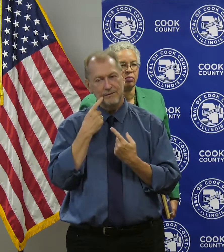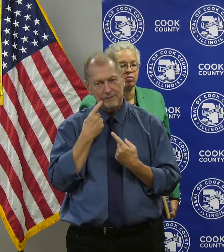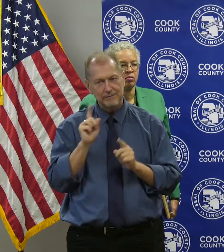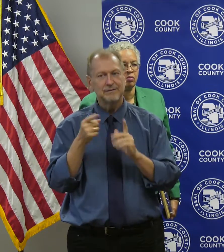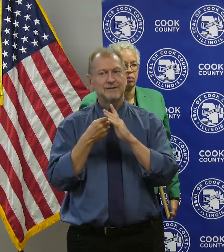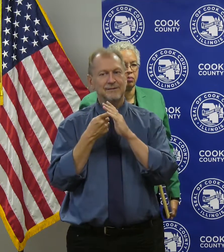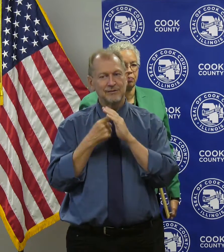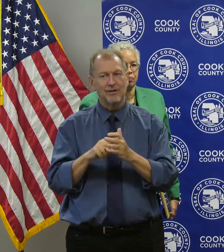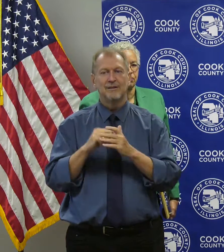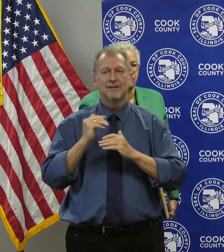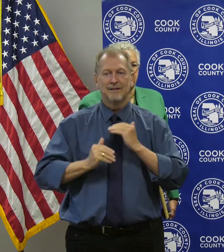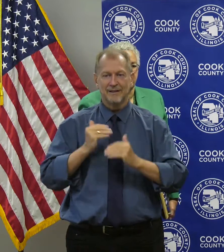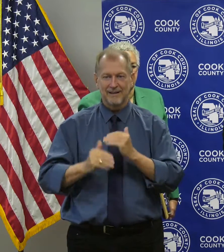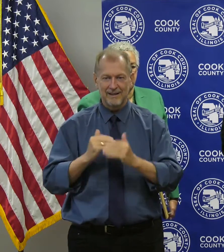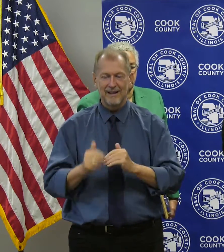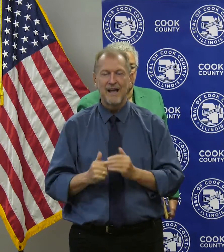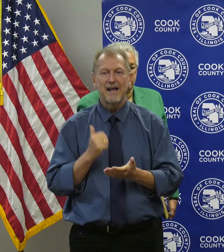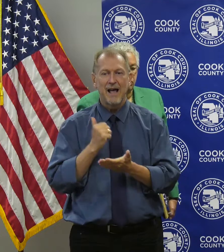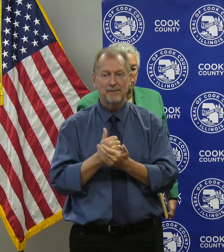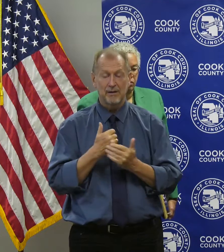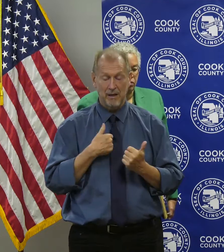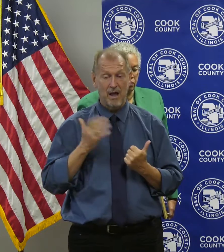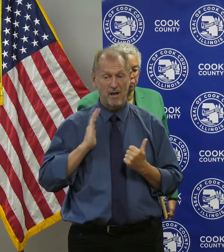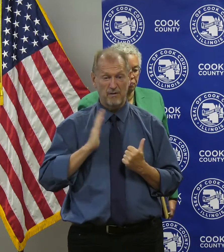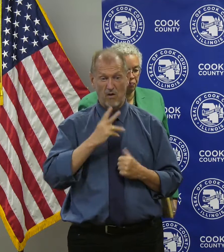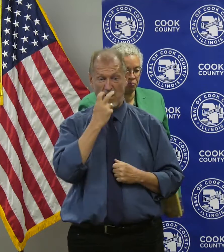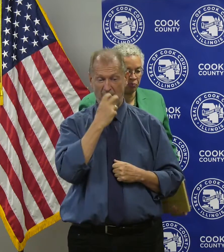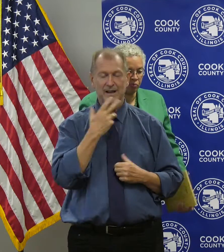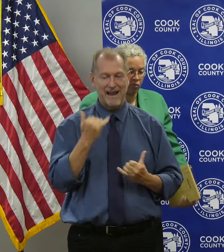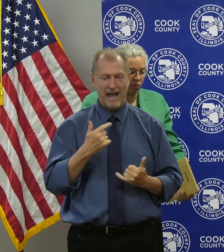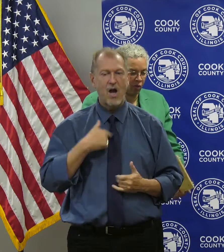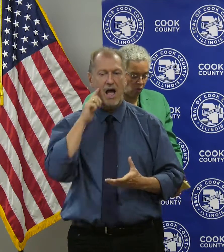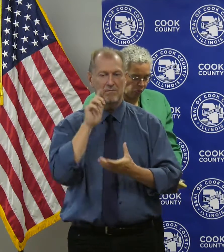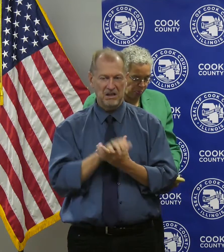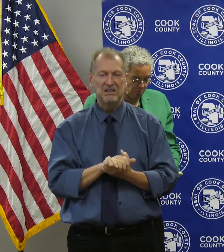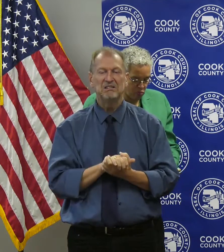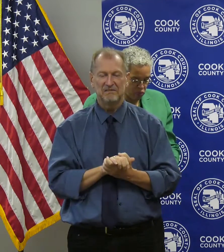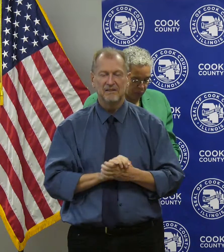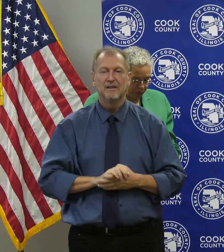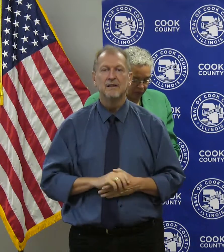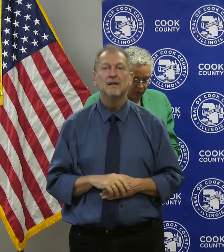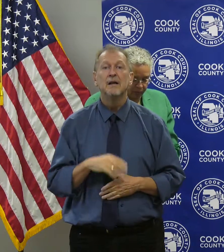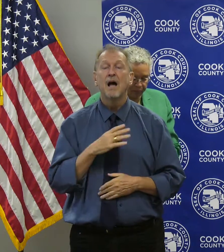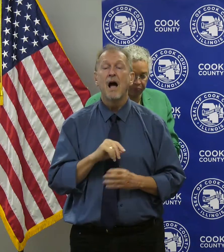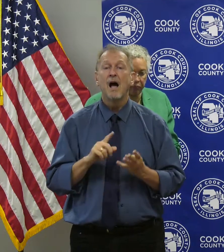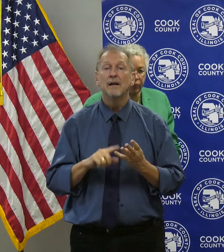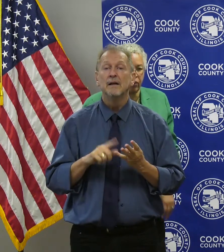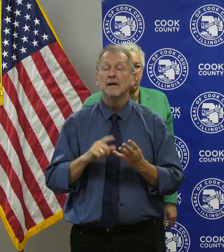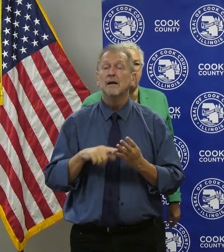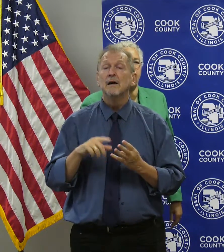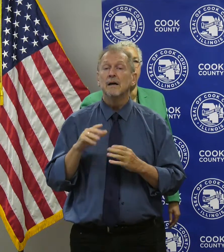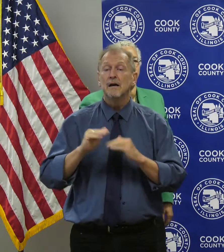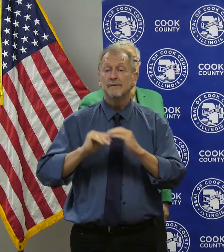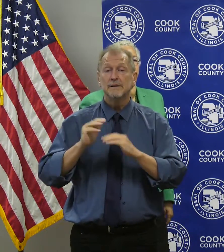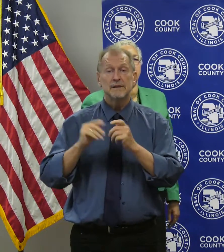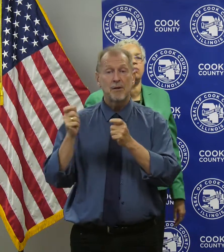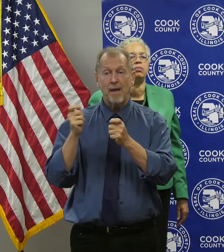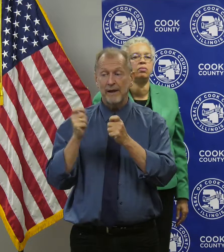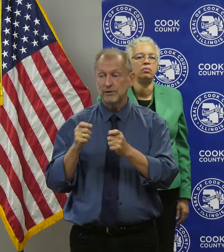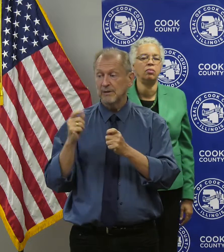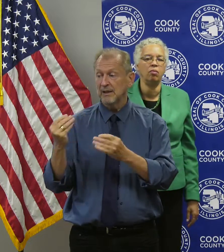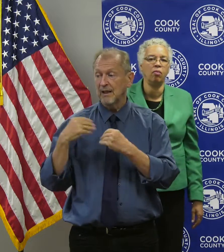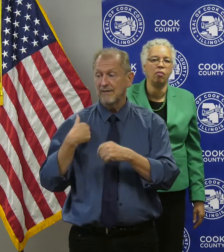our engineers and removing my doubt. Brian Young and Pat Nolan, with the Department of Facilities Management. Thank you for your additional time,